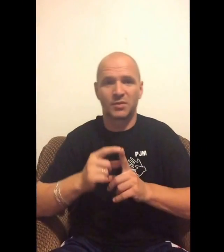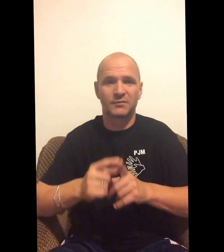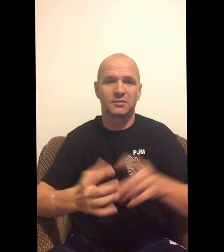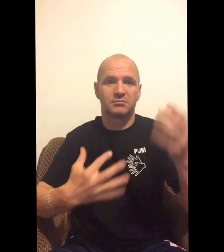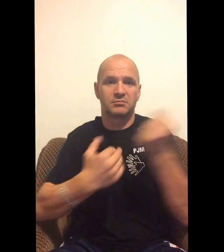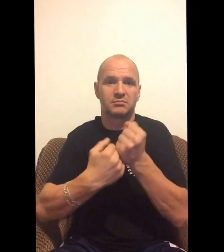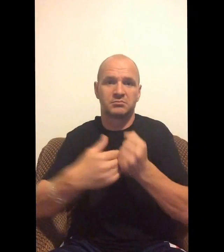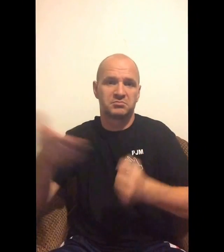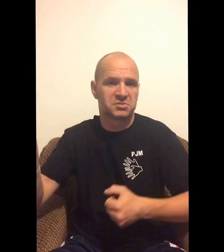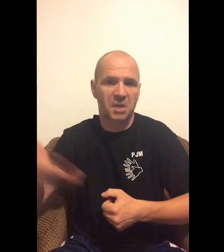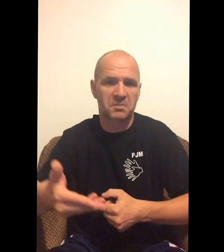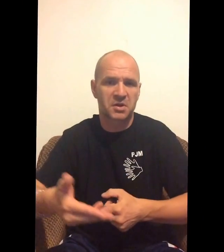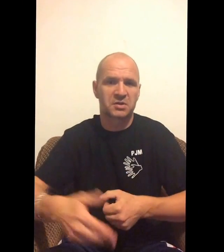Here we go